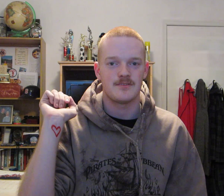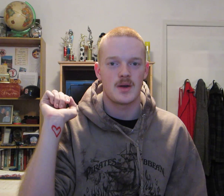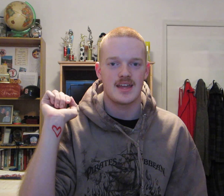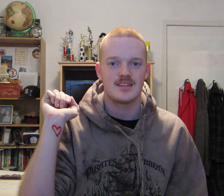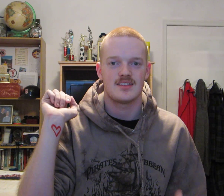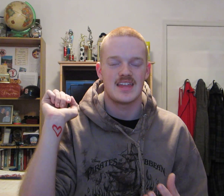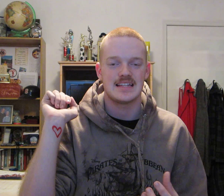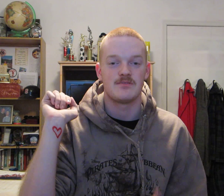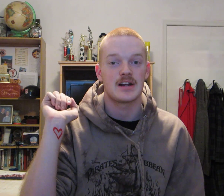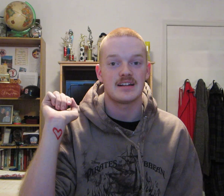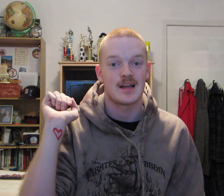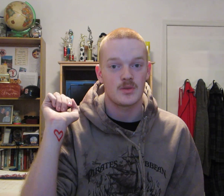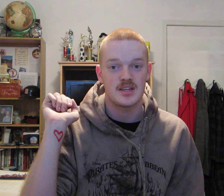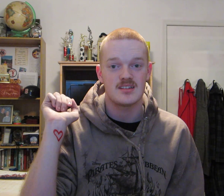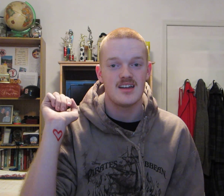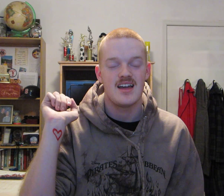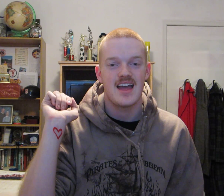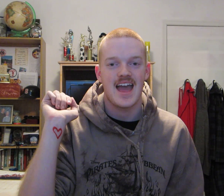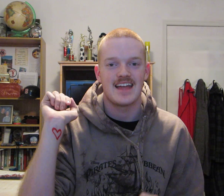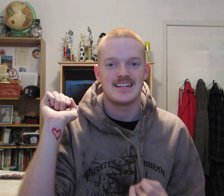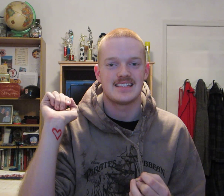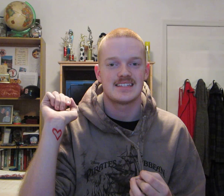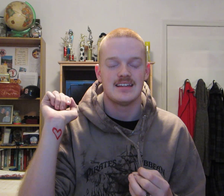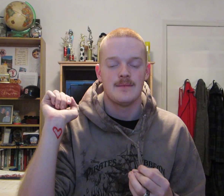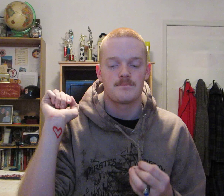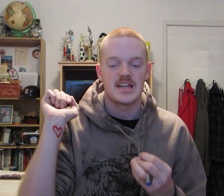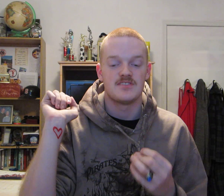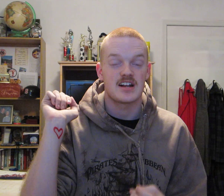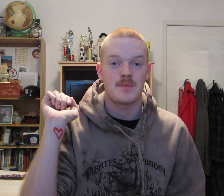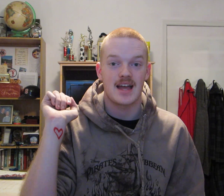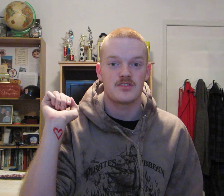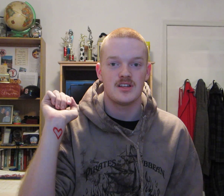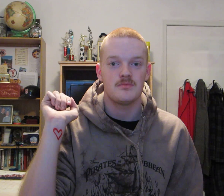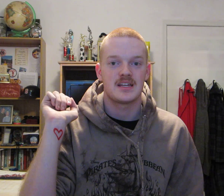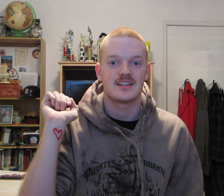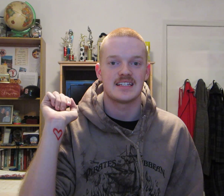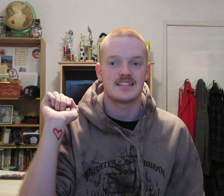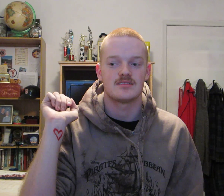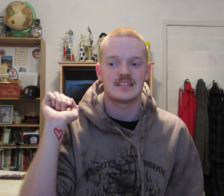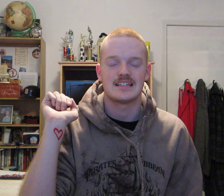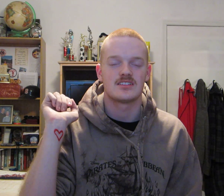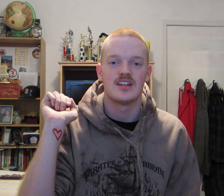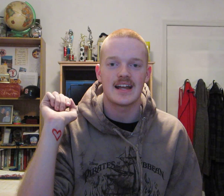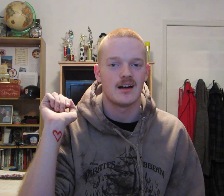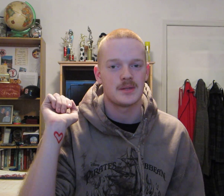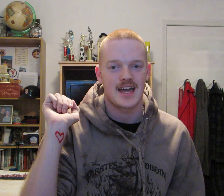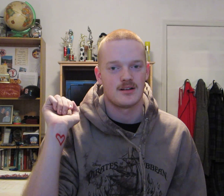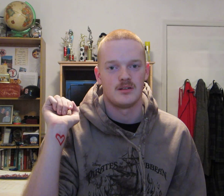way, that is very unhealthy, and it's very bad for you, because it's not helping at all.